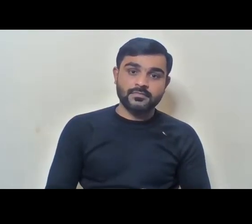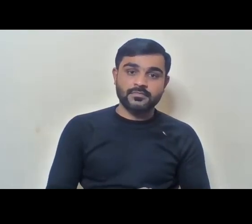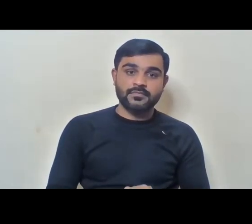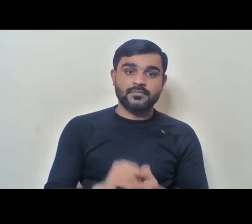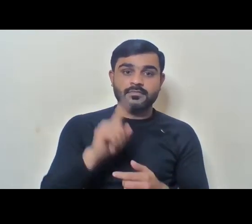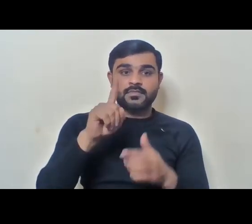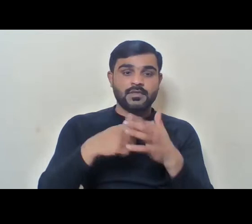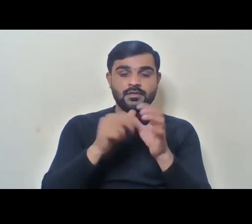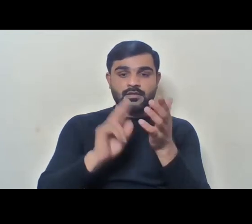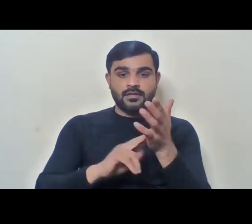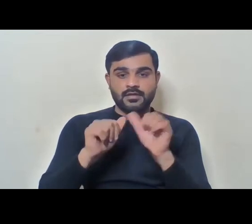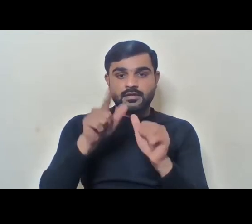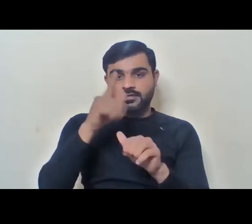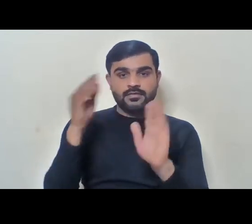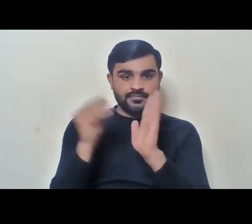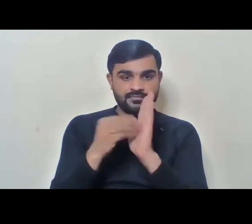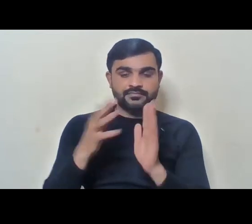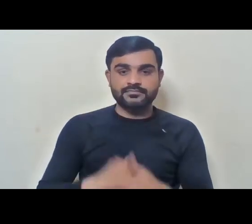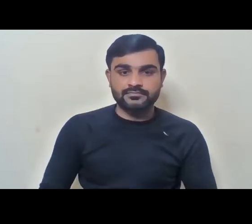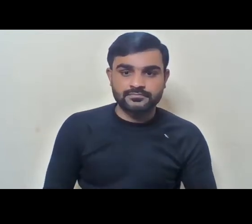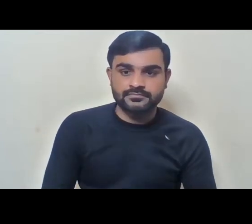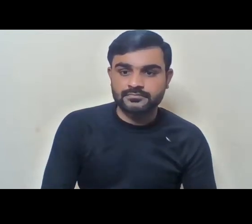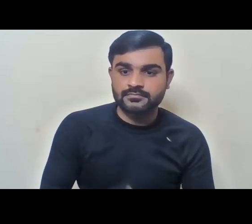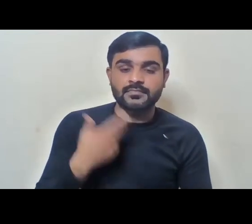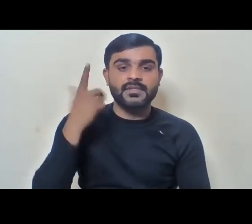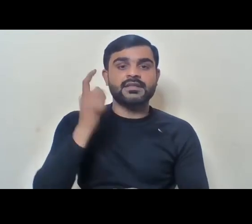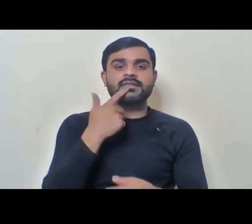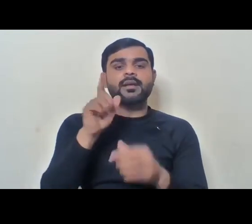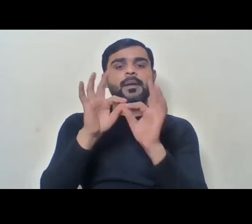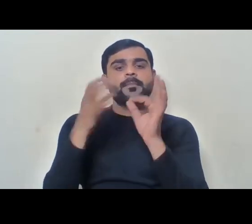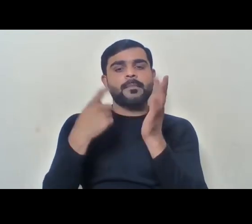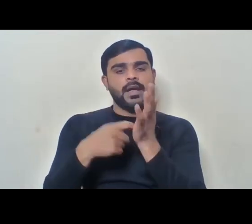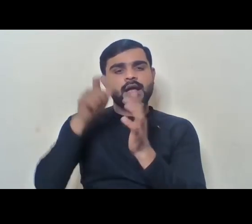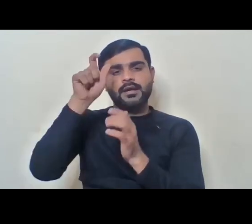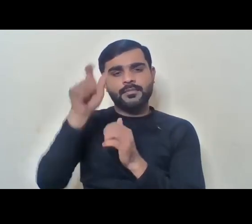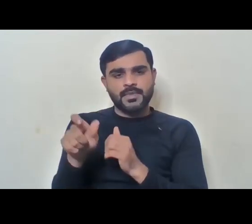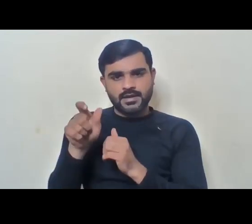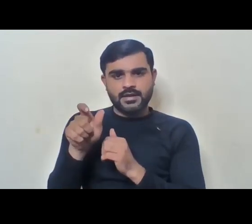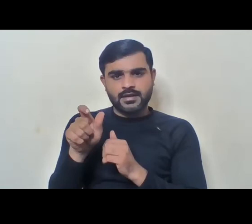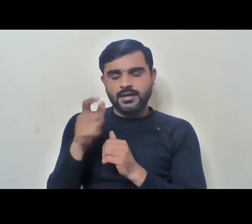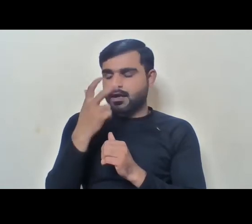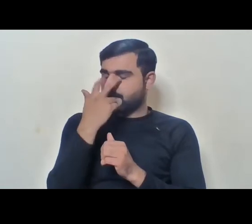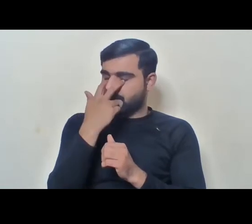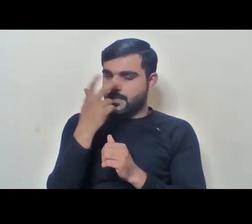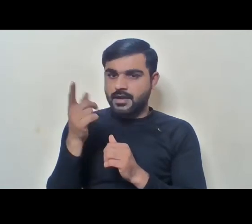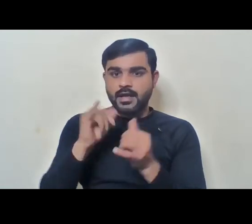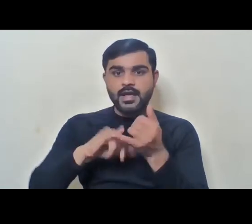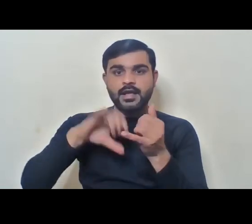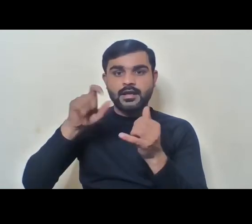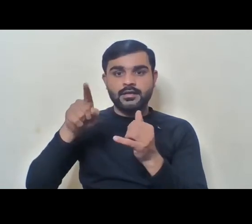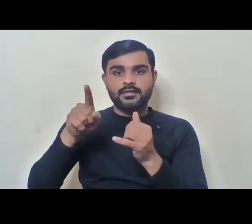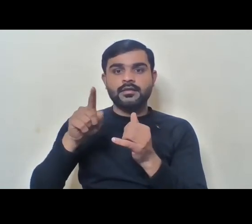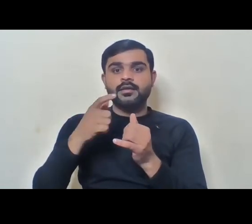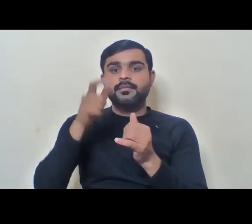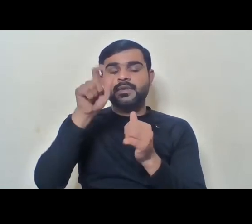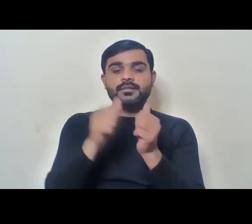have a question. Yes. You know, we had a case from Bihar, where this person had applied. He was an SC and a person